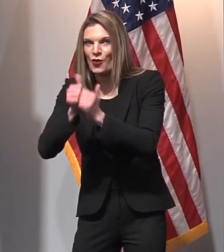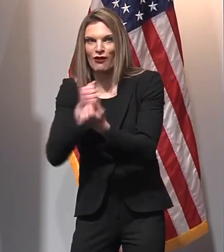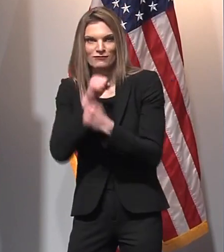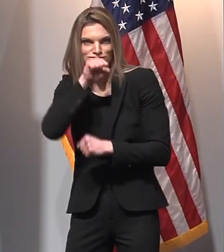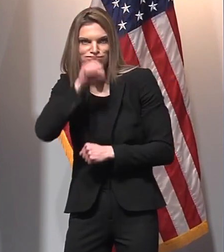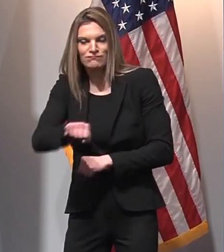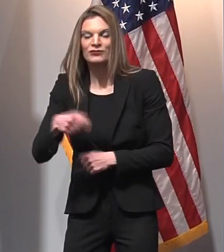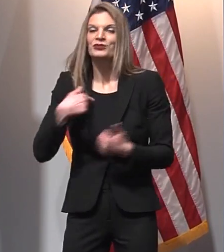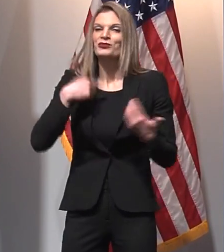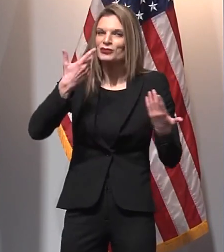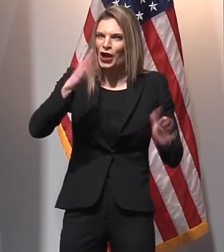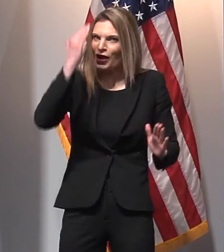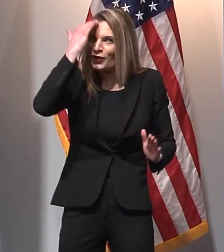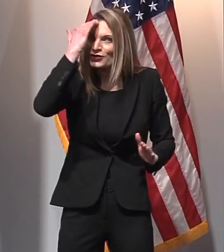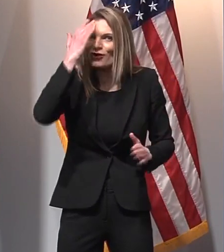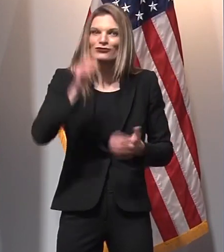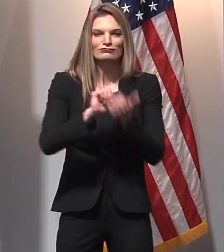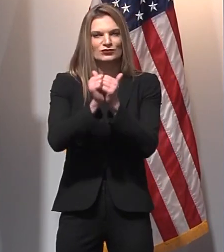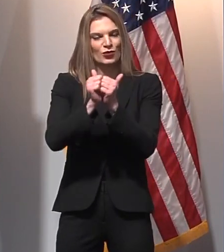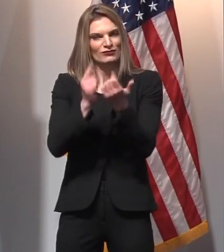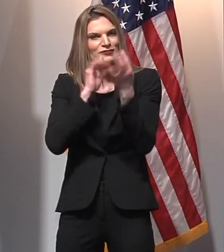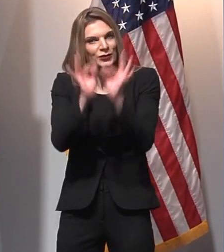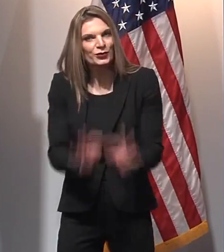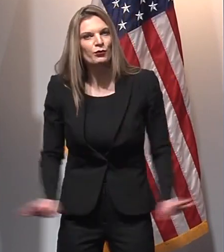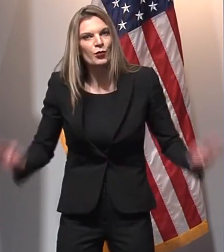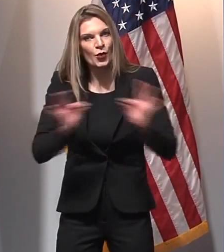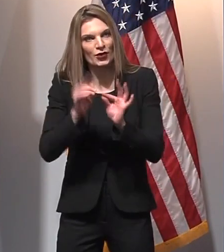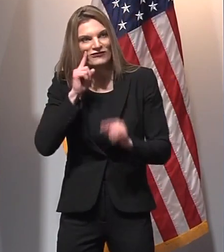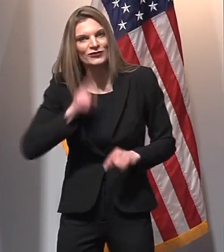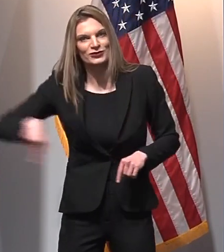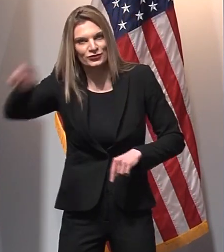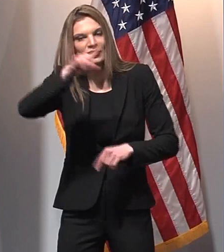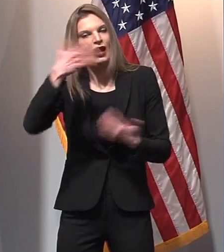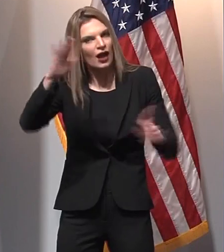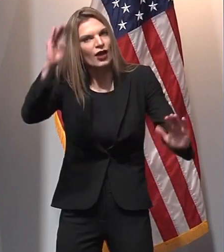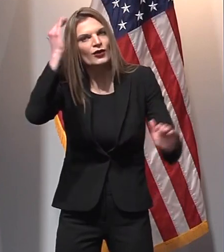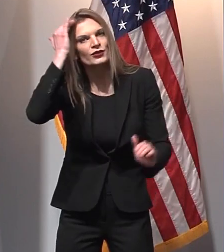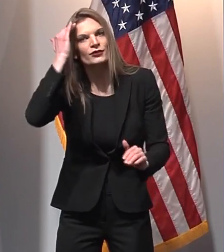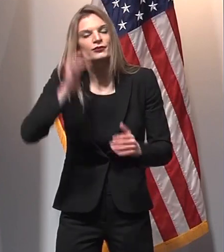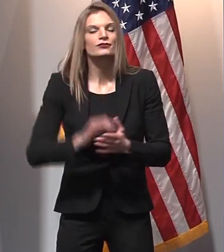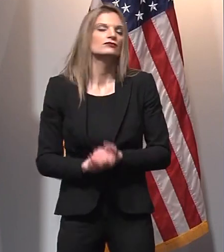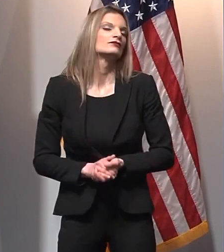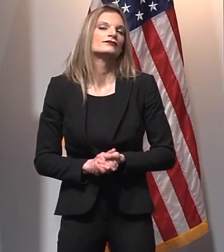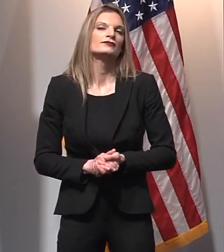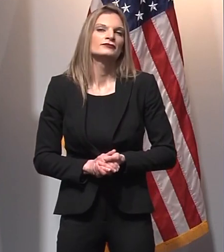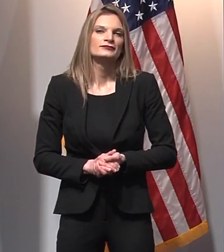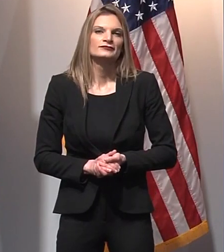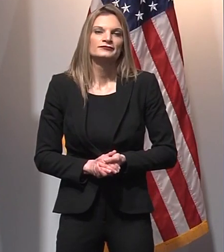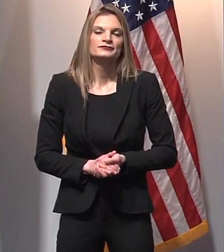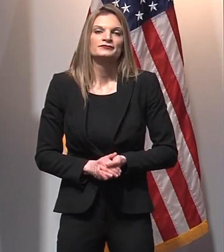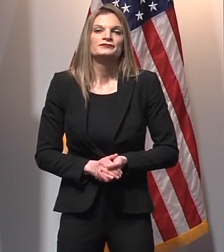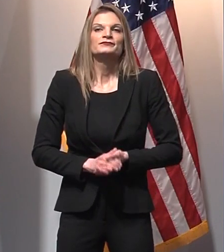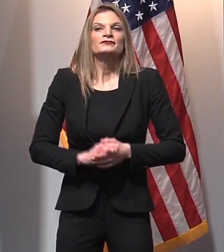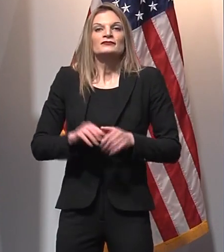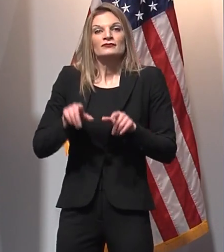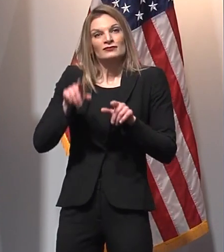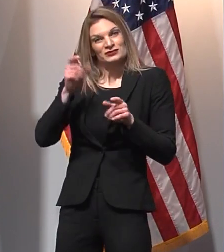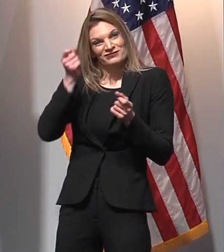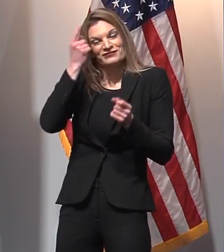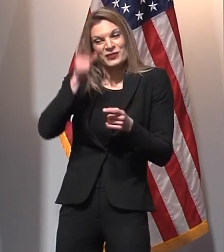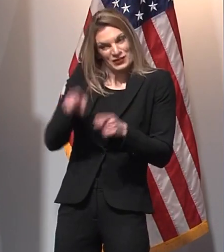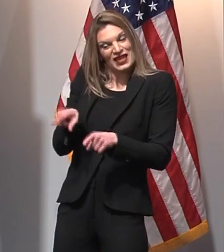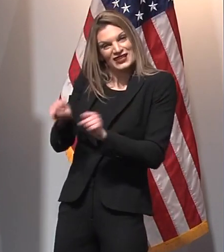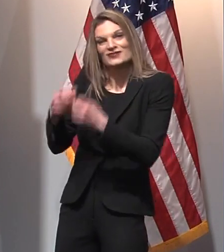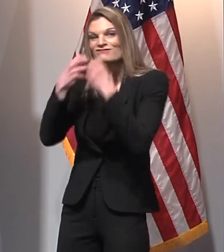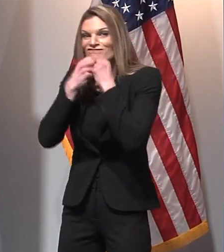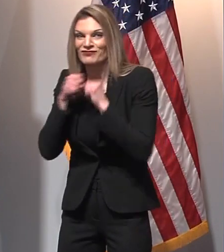role that sports play in our families' lives. But we also know that one of the most important things we can do right now is have our